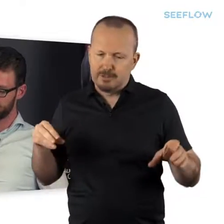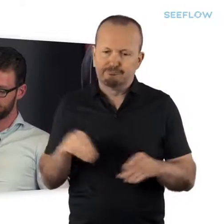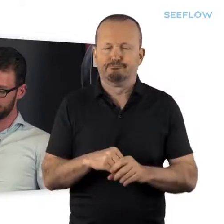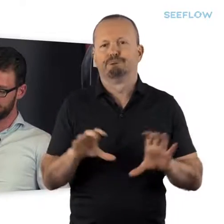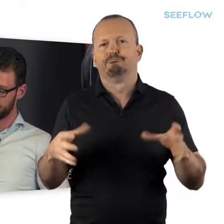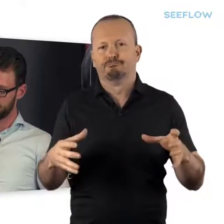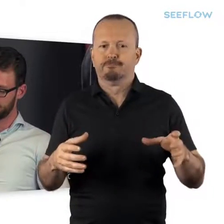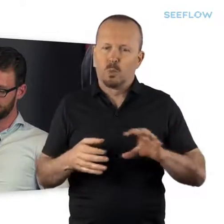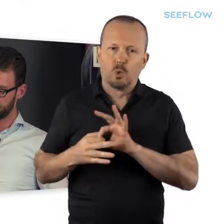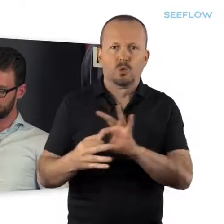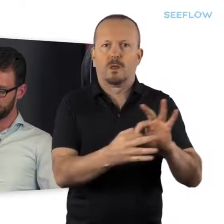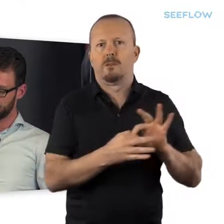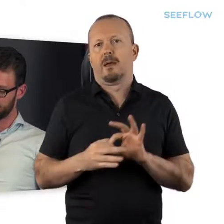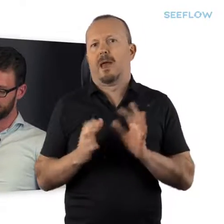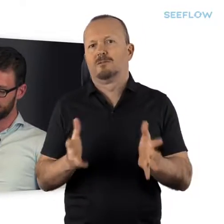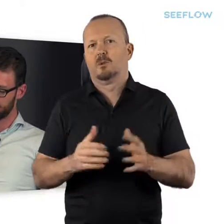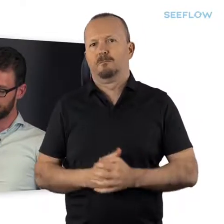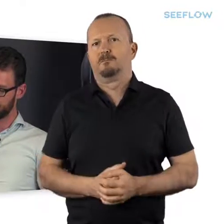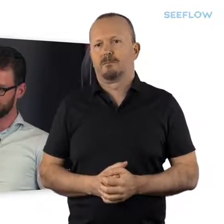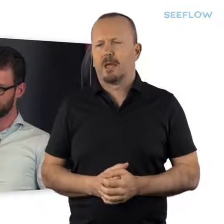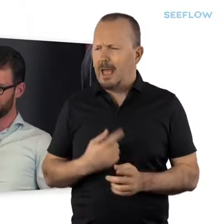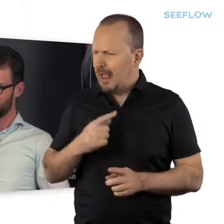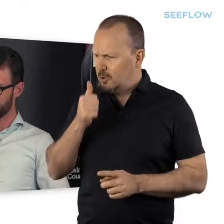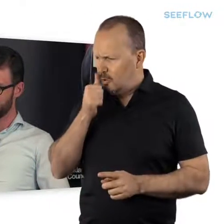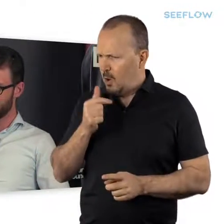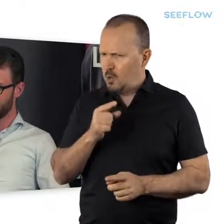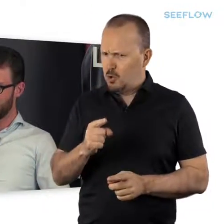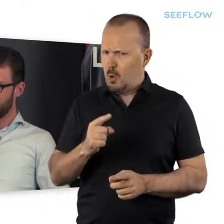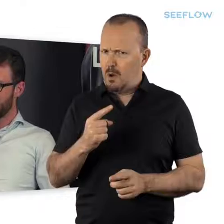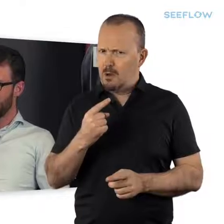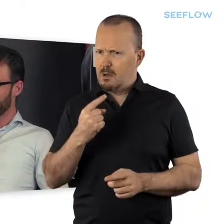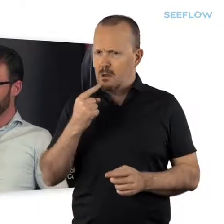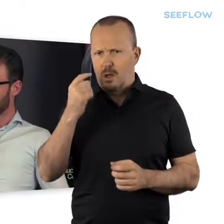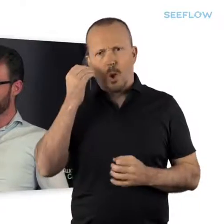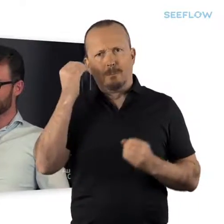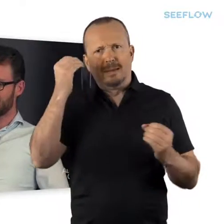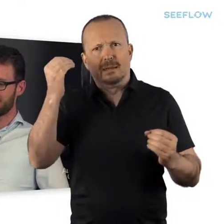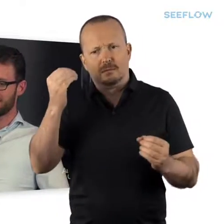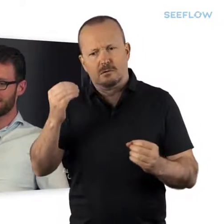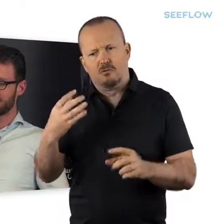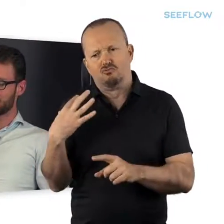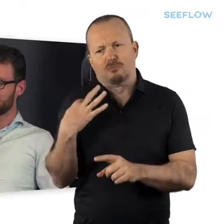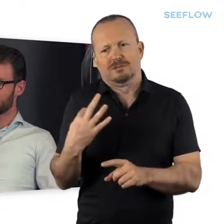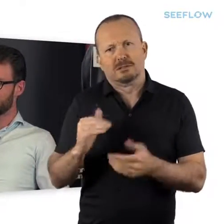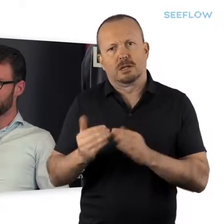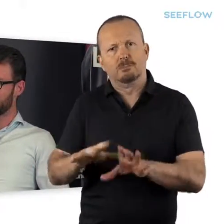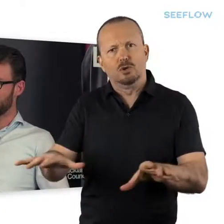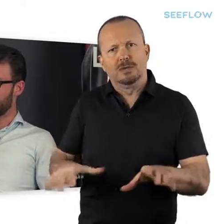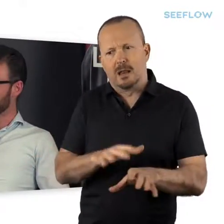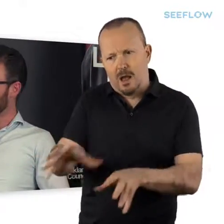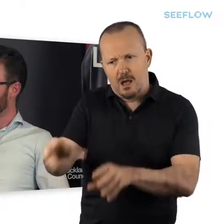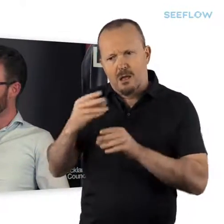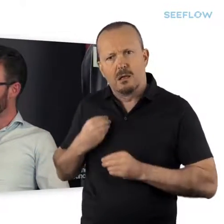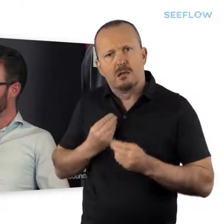ensure that you're accurately representing the views of your community? I guess it's that thing that sometimes the